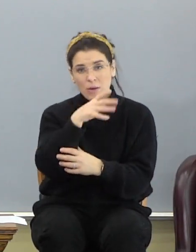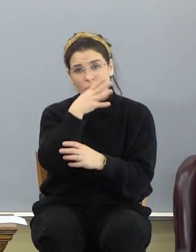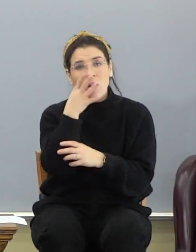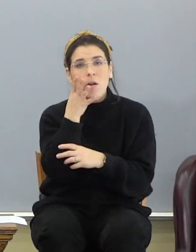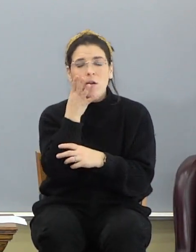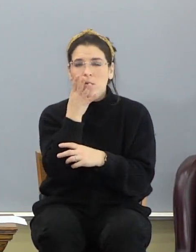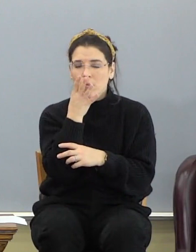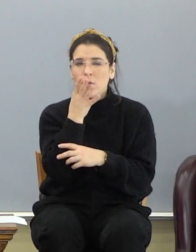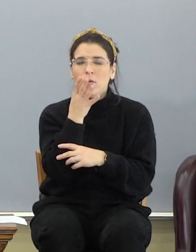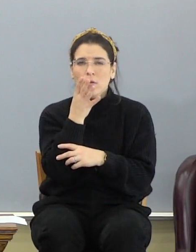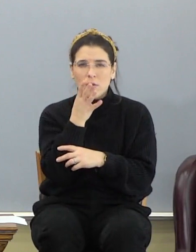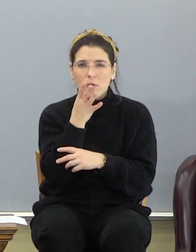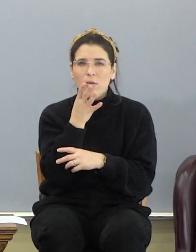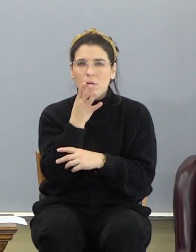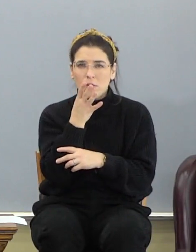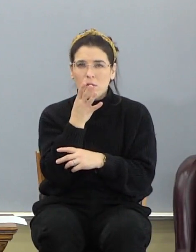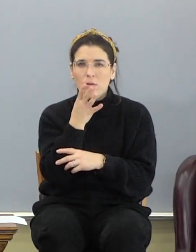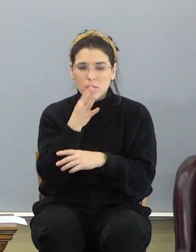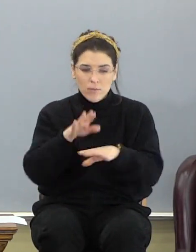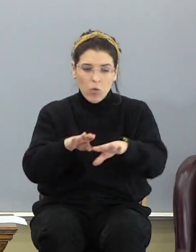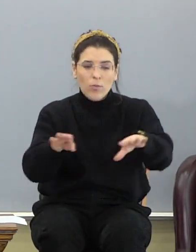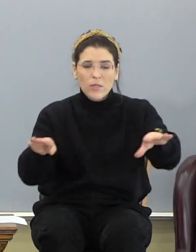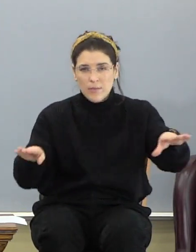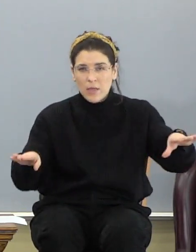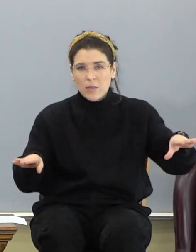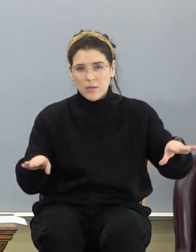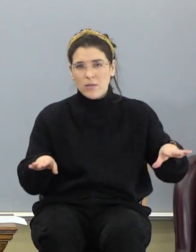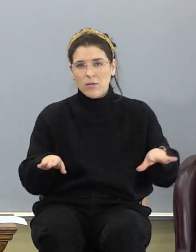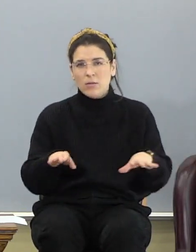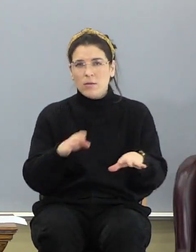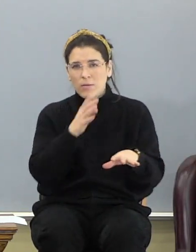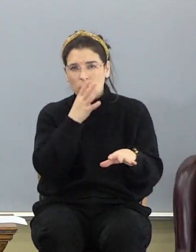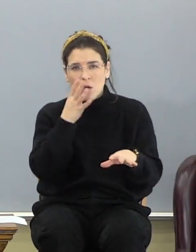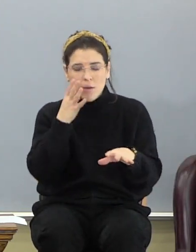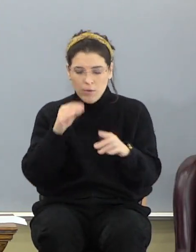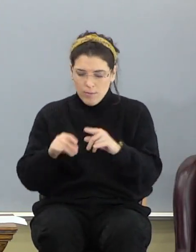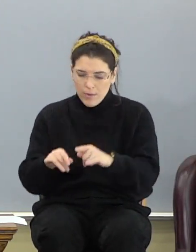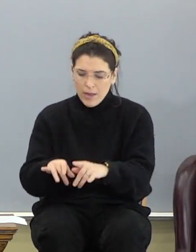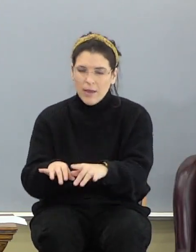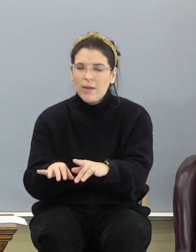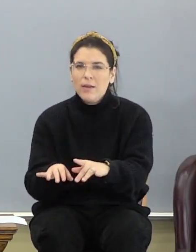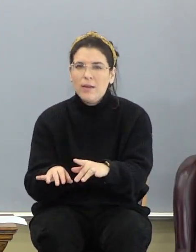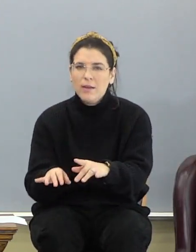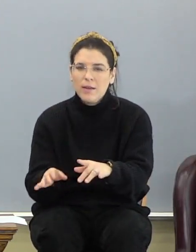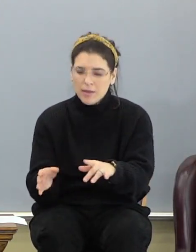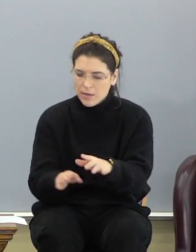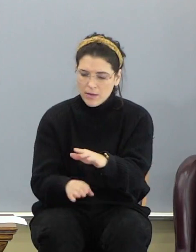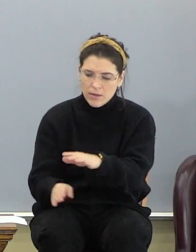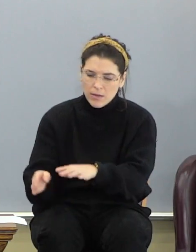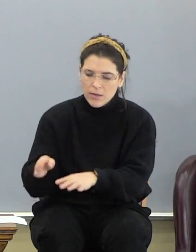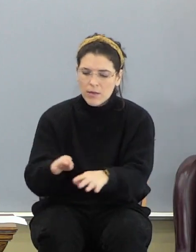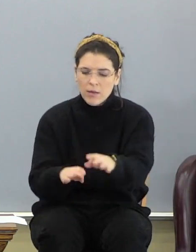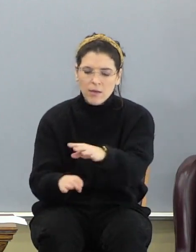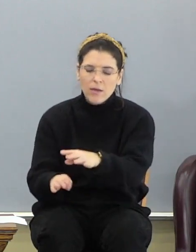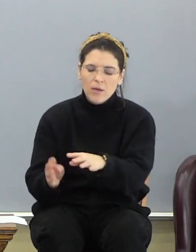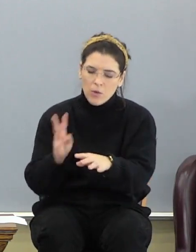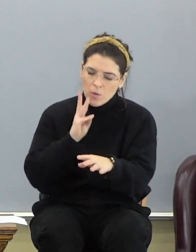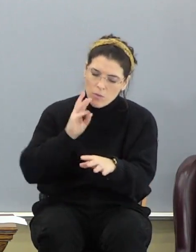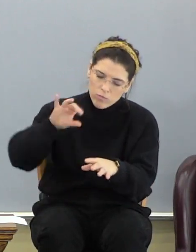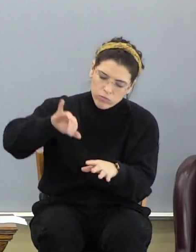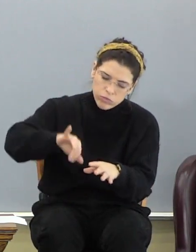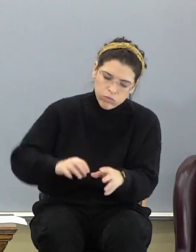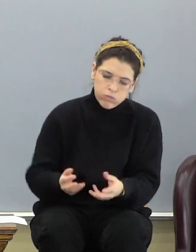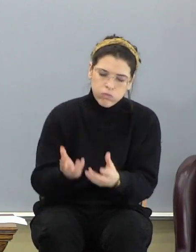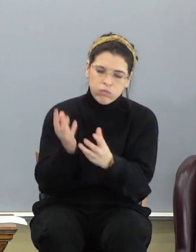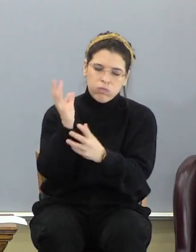some open space. You've got to plant it. You've got to cultivate it. You've got to harvest it.